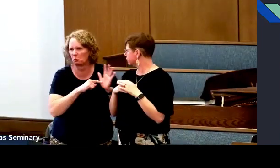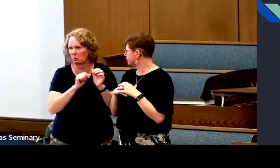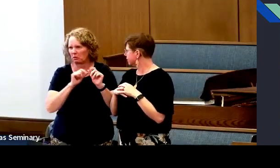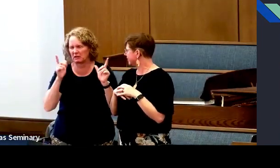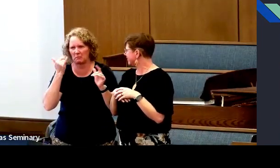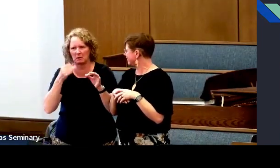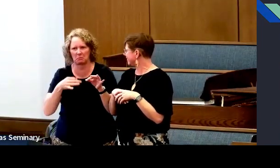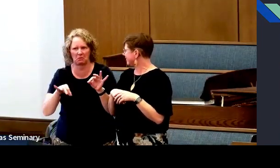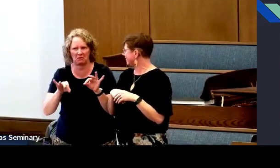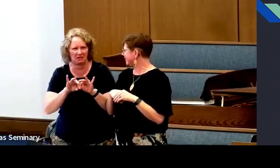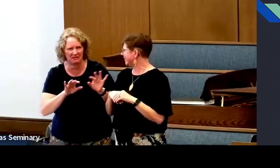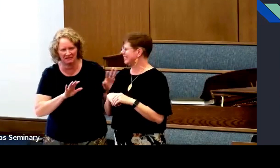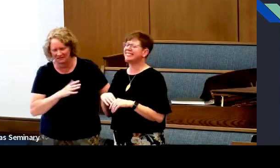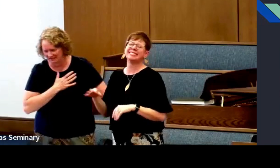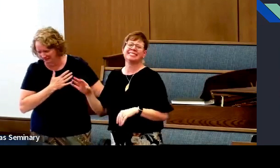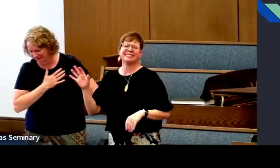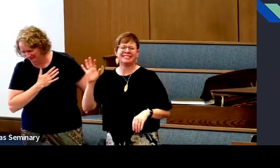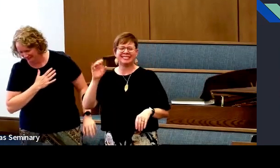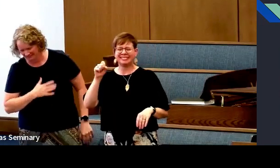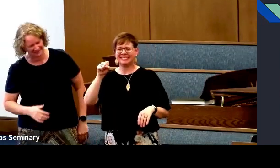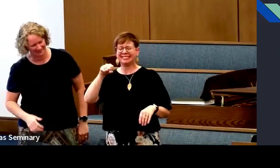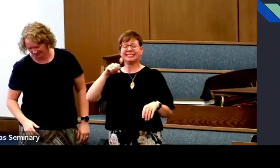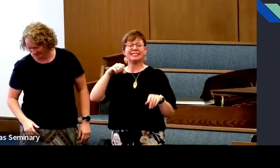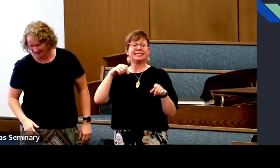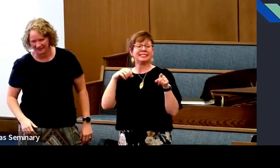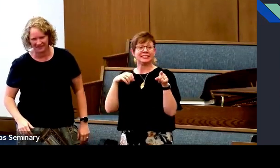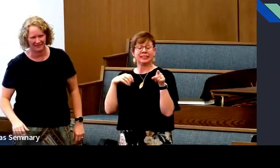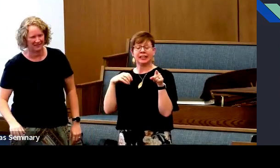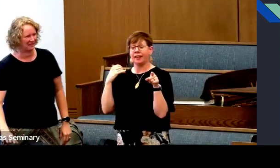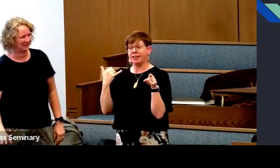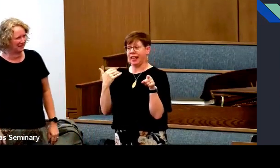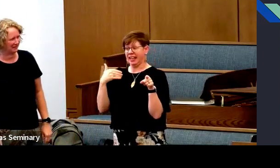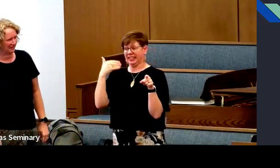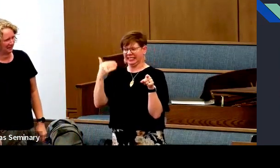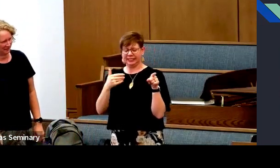Oh, hang on. This part is important, too.